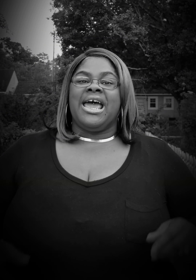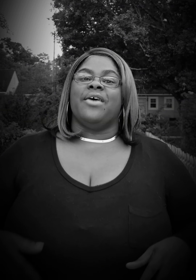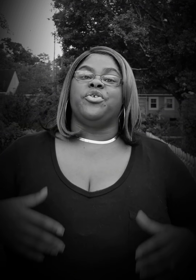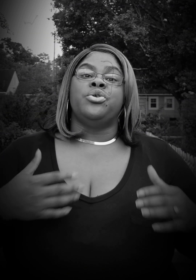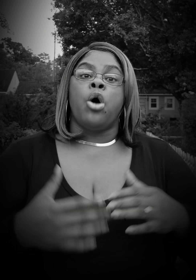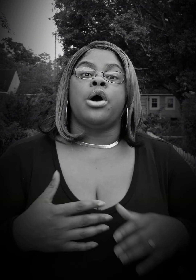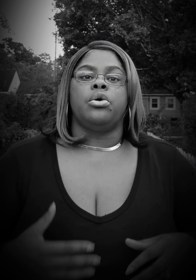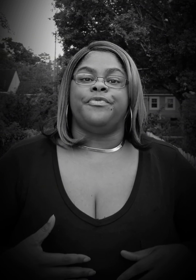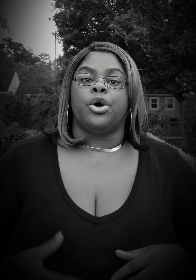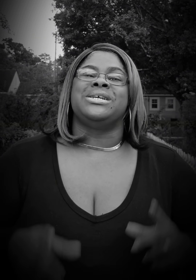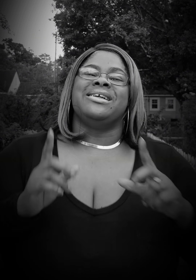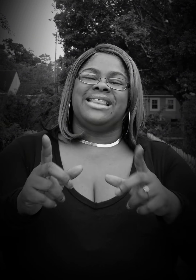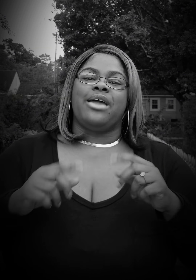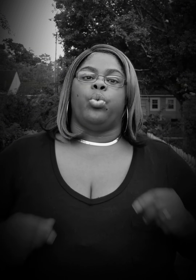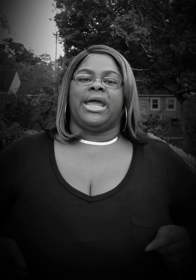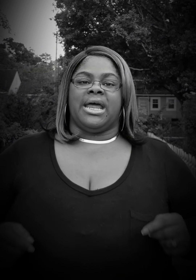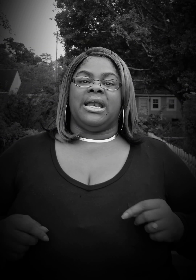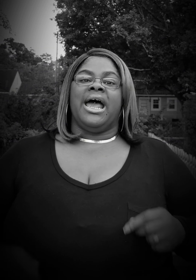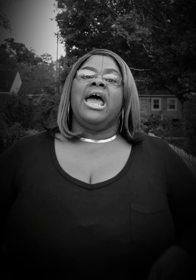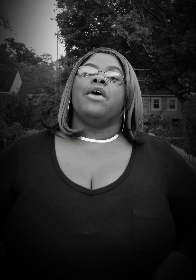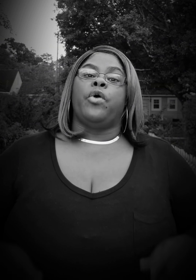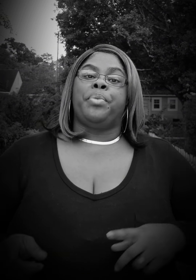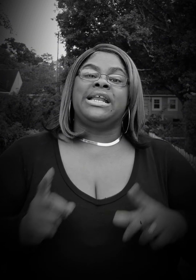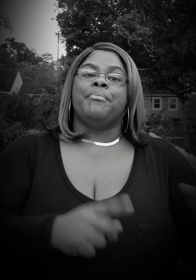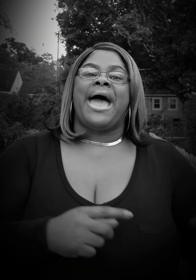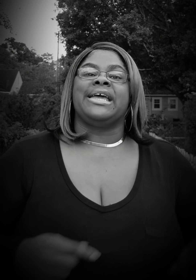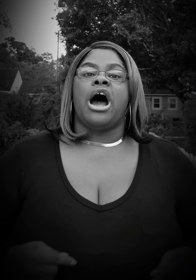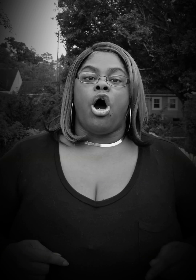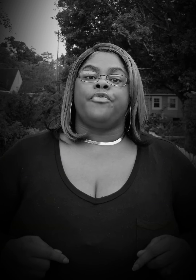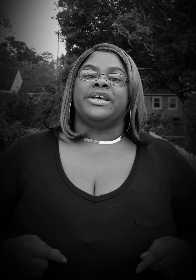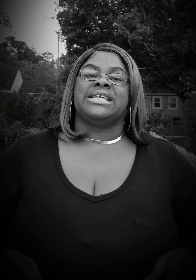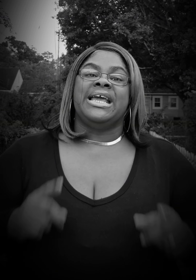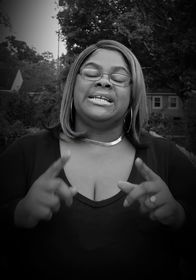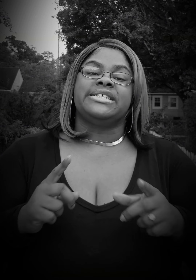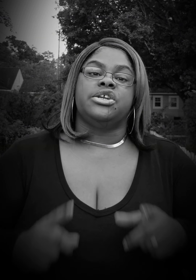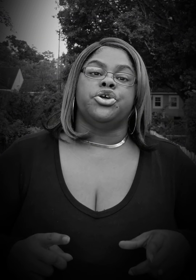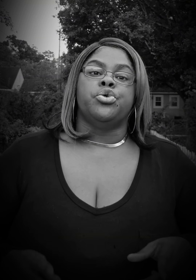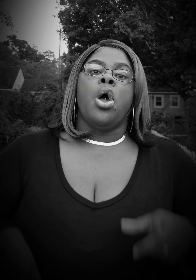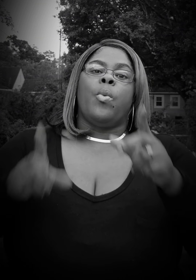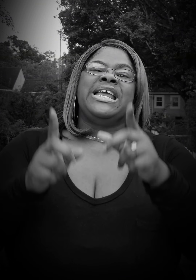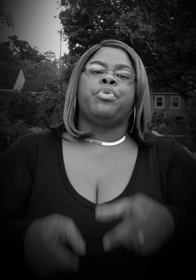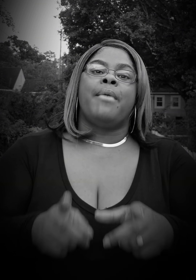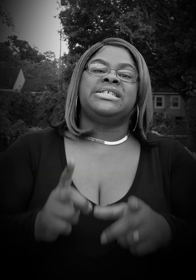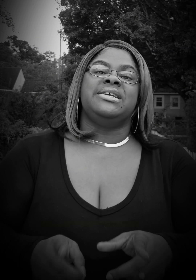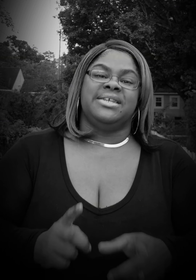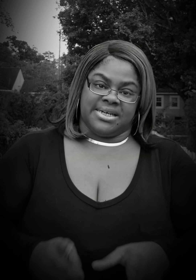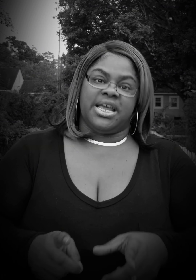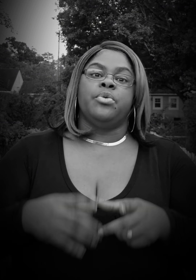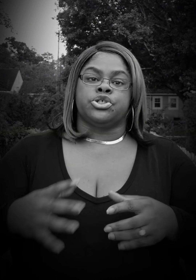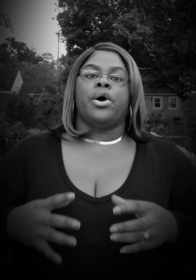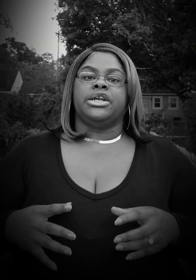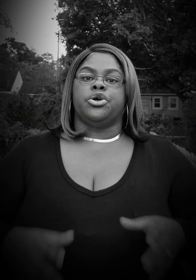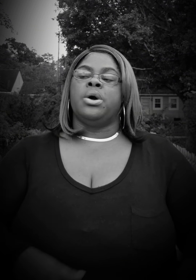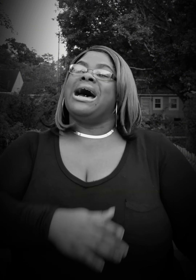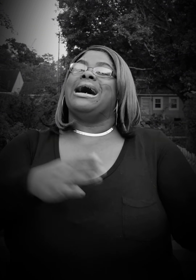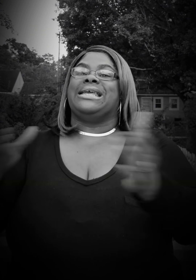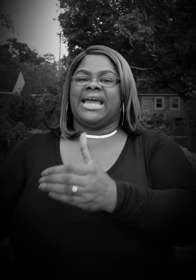If you don't go to vote, they win. If we put him back into office and he doesn't do what he promised he did, he was going to do again,